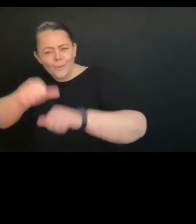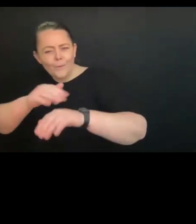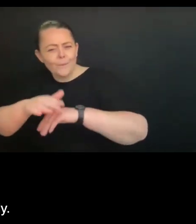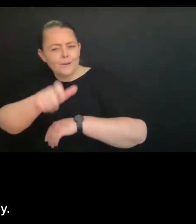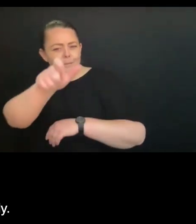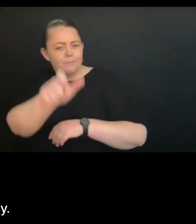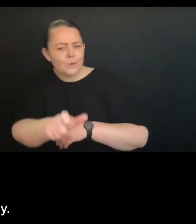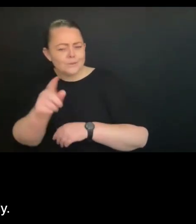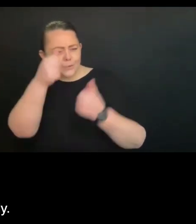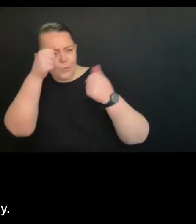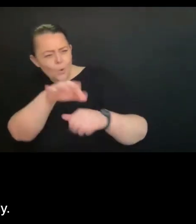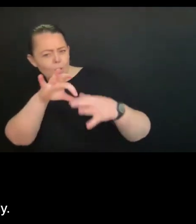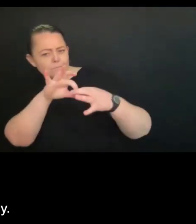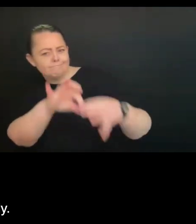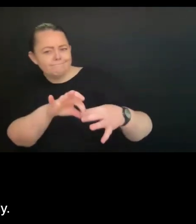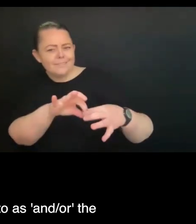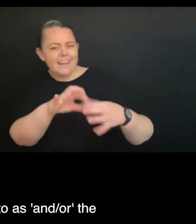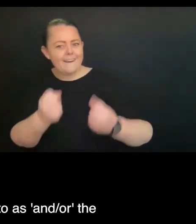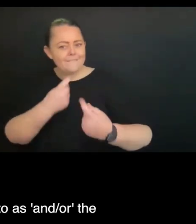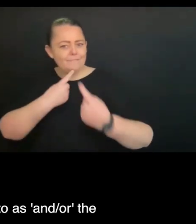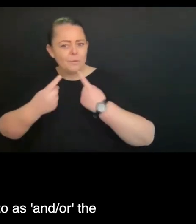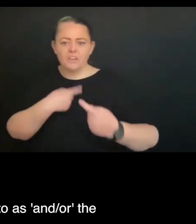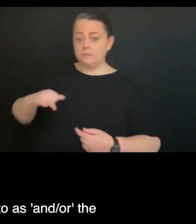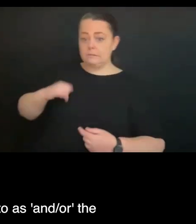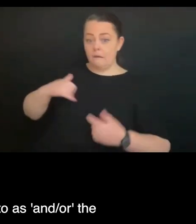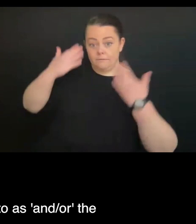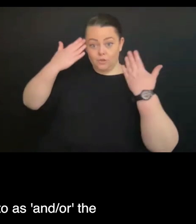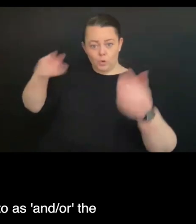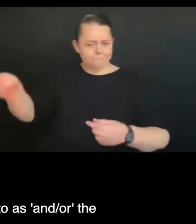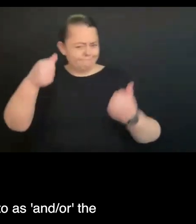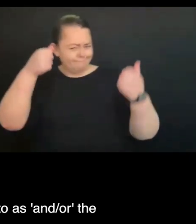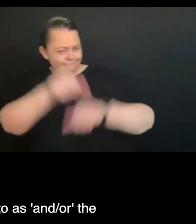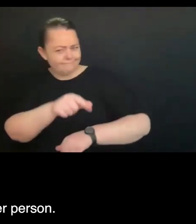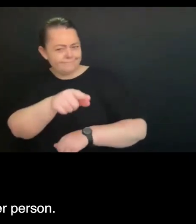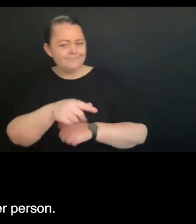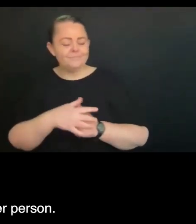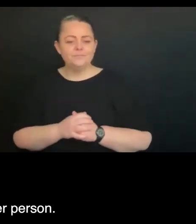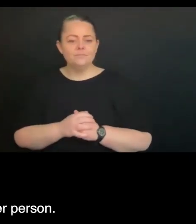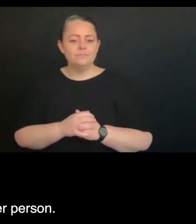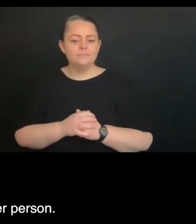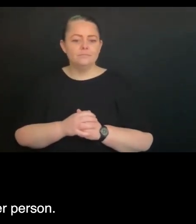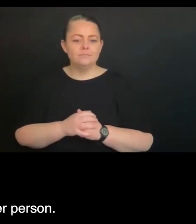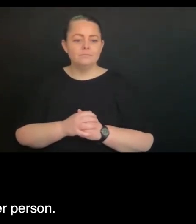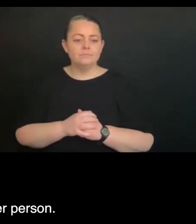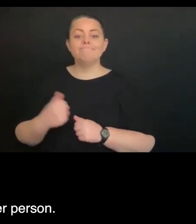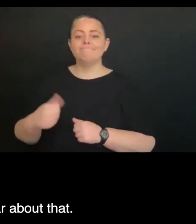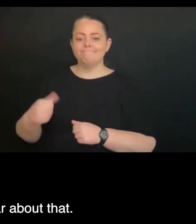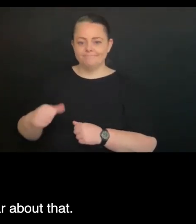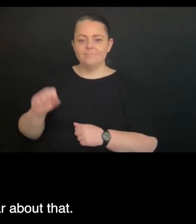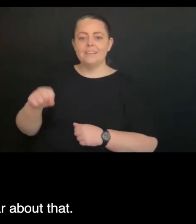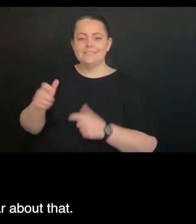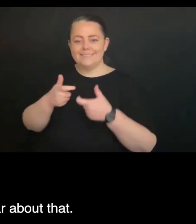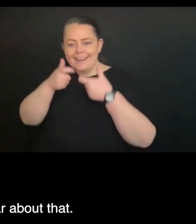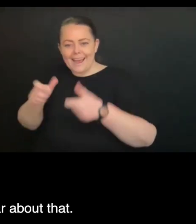So, yeah, so absolutely, carers are part of what we refer to as, and or their representatives, the older person. So,